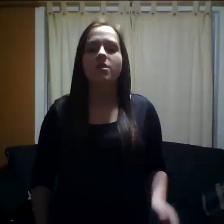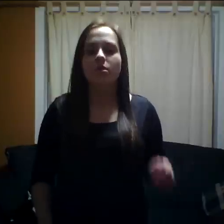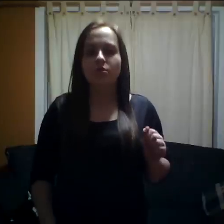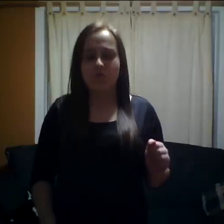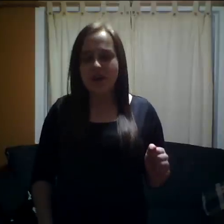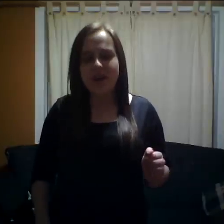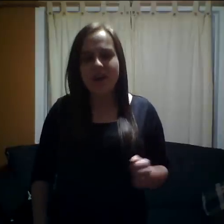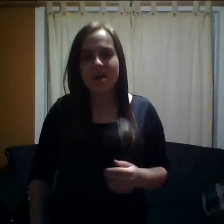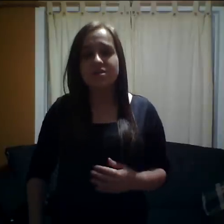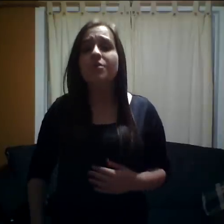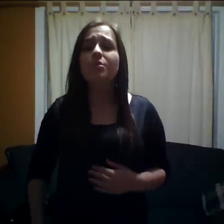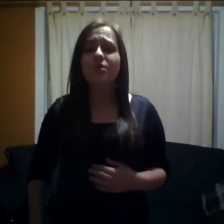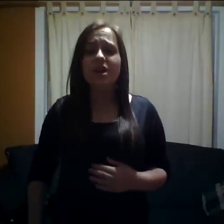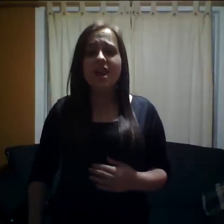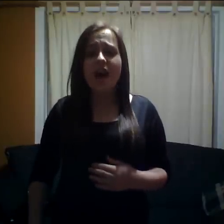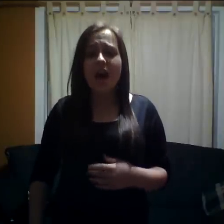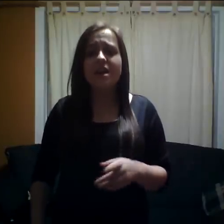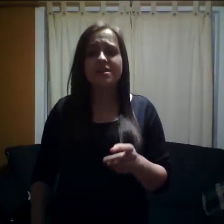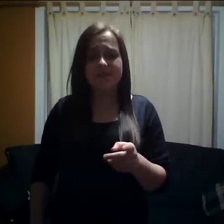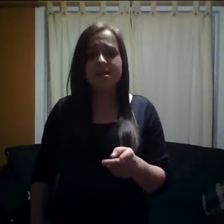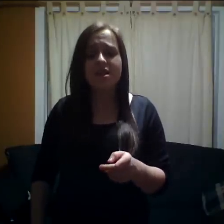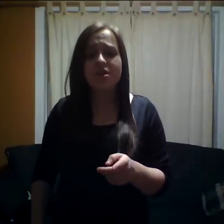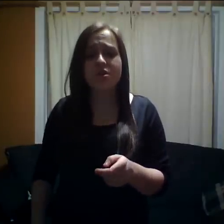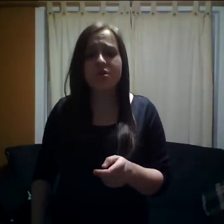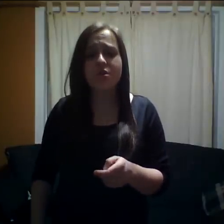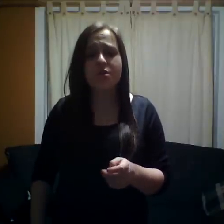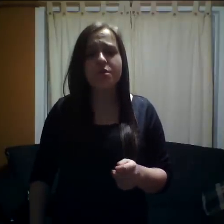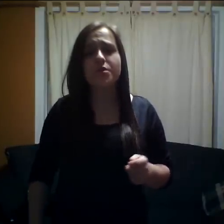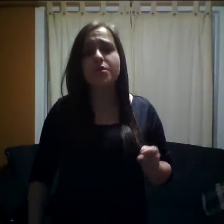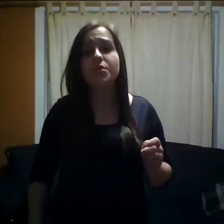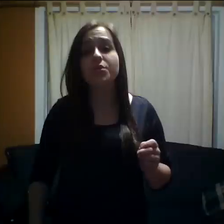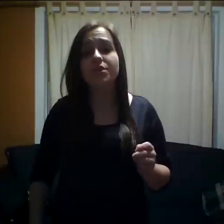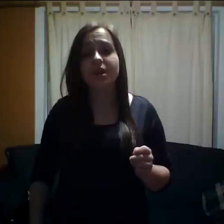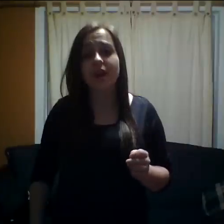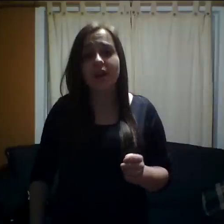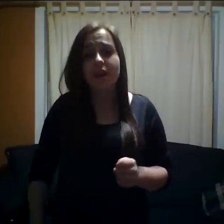When will I see you again?